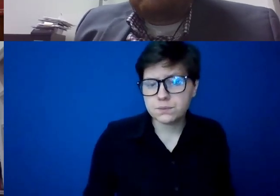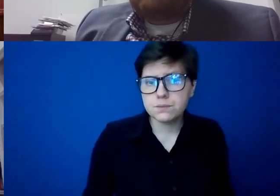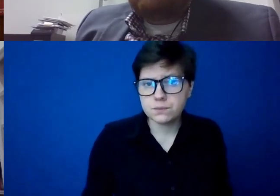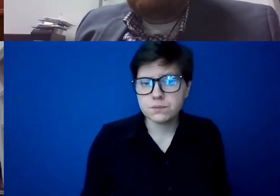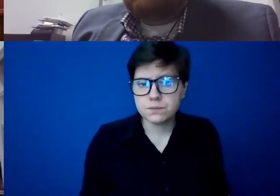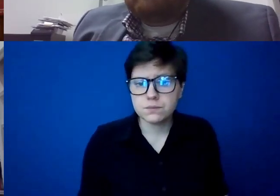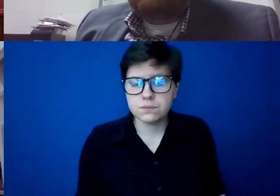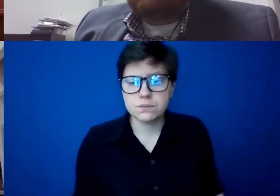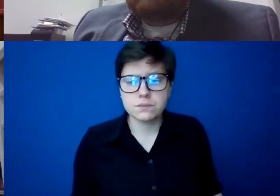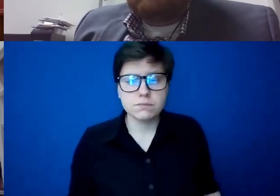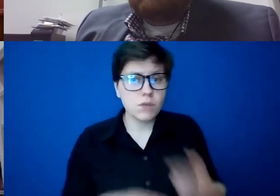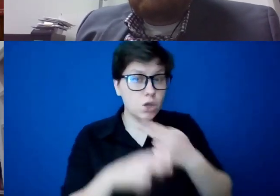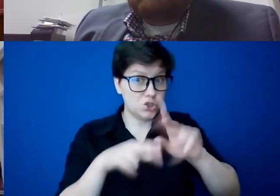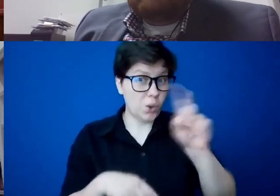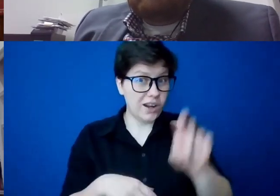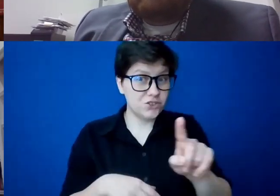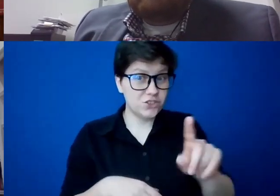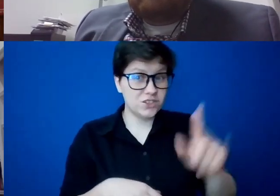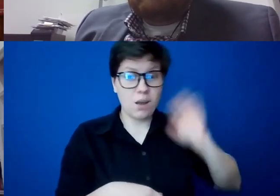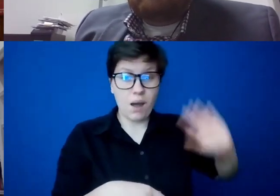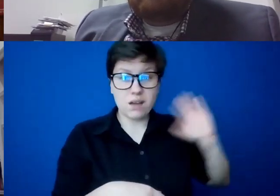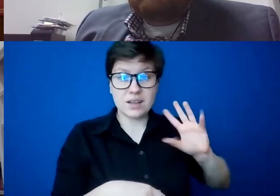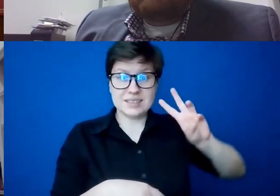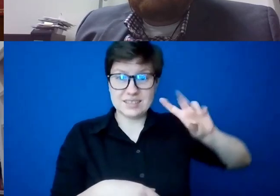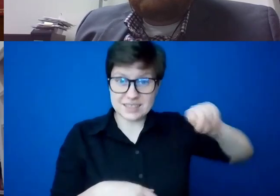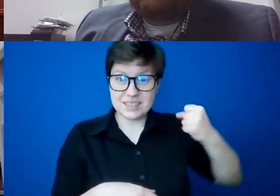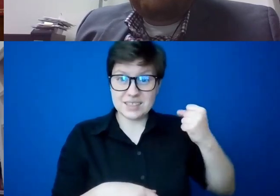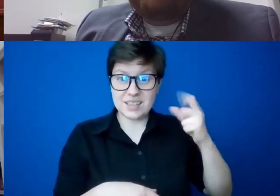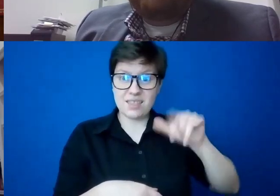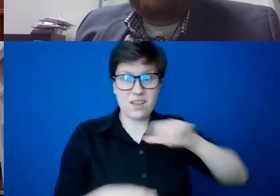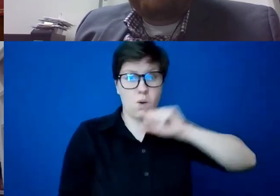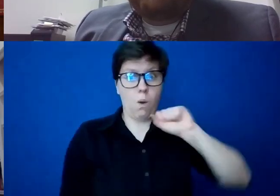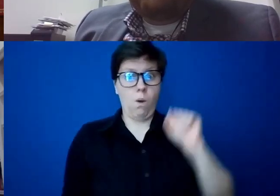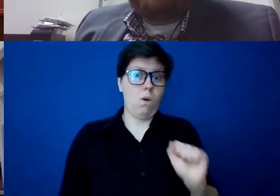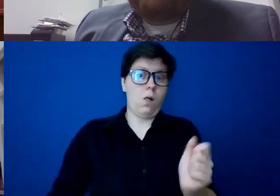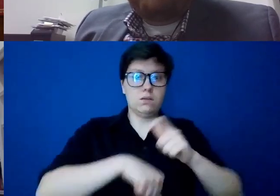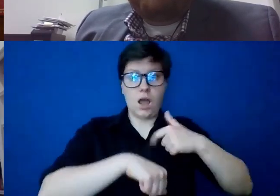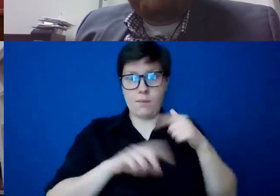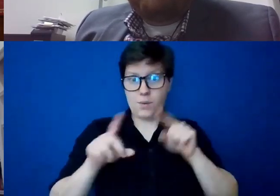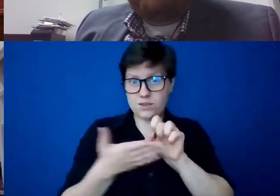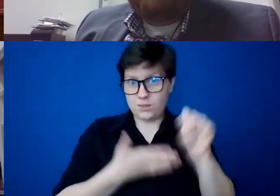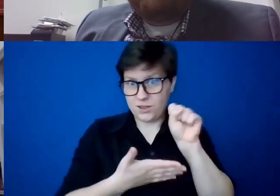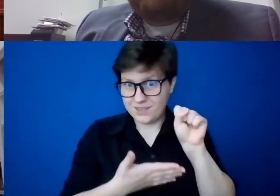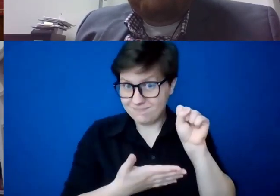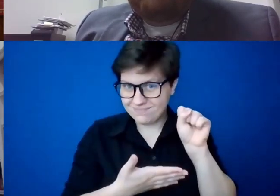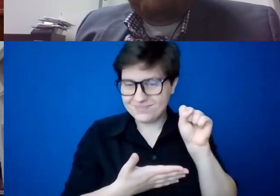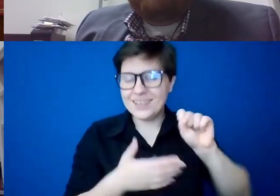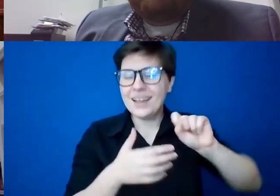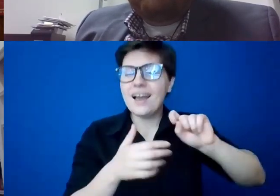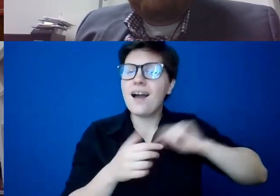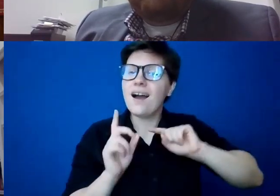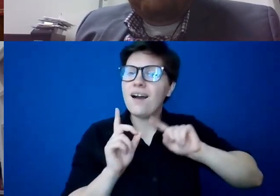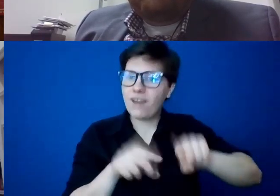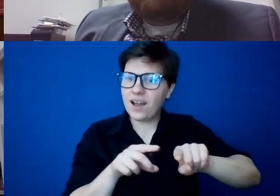uh, back in the sixties, which would be the cave age when I went through the seminary, uh, there in the first one I went through, there was